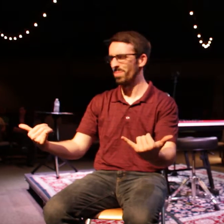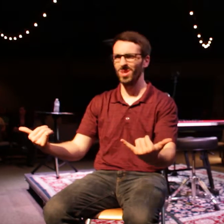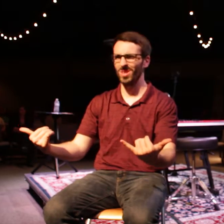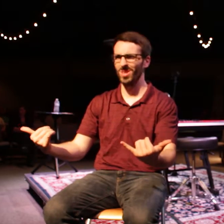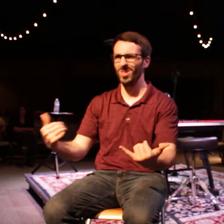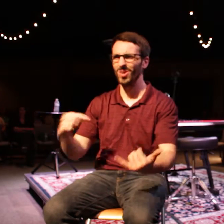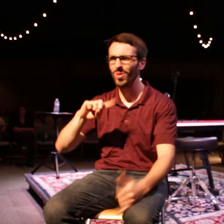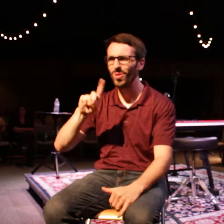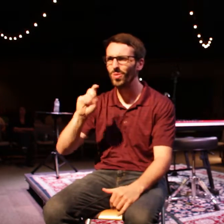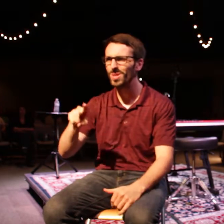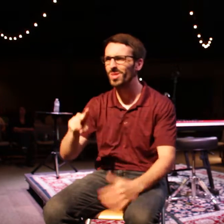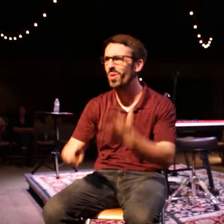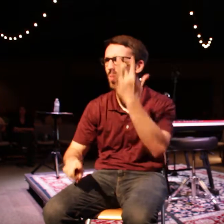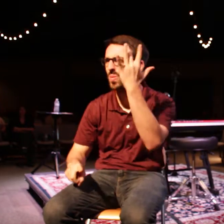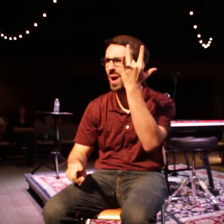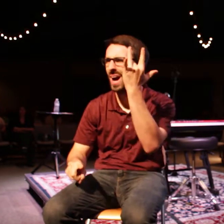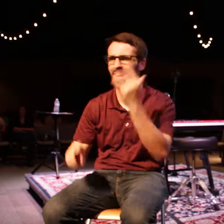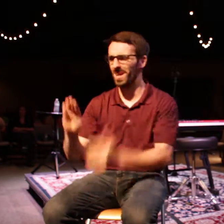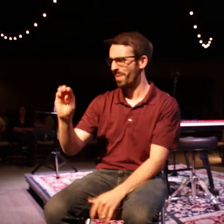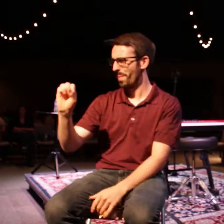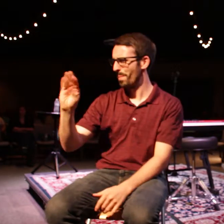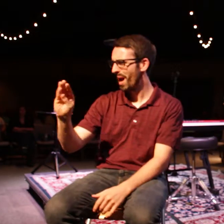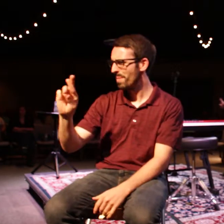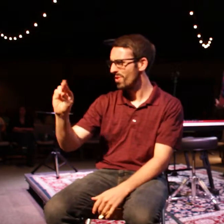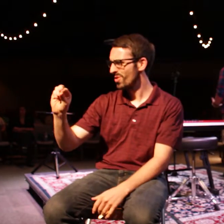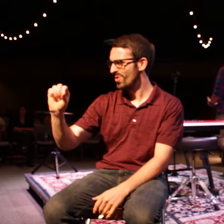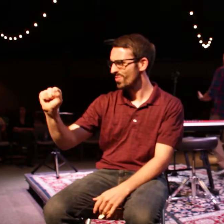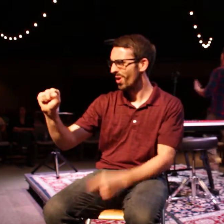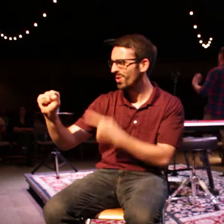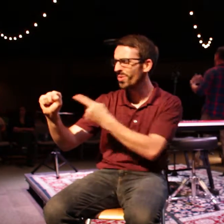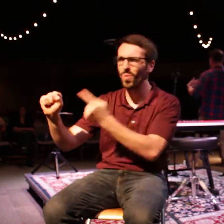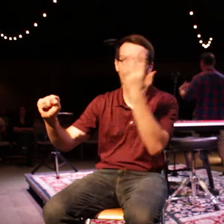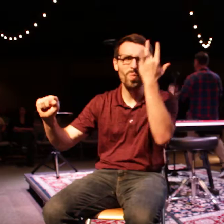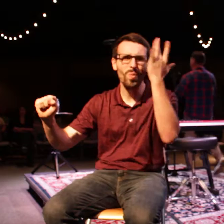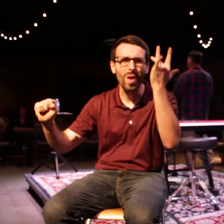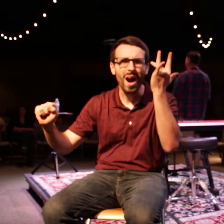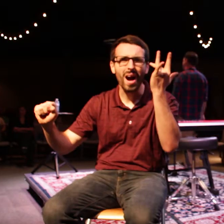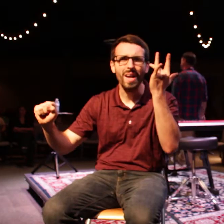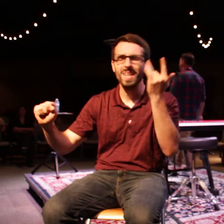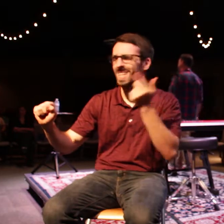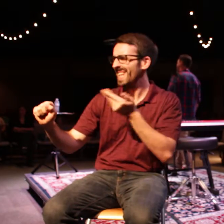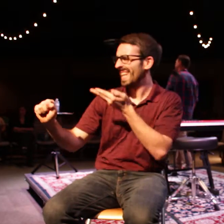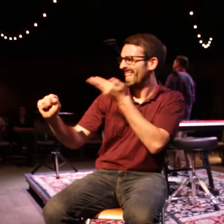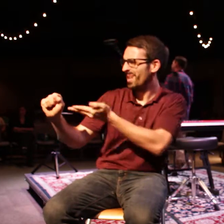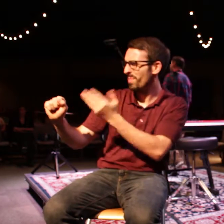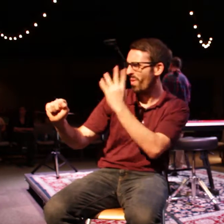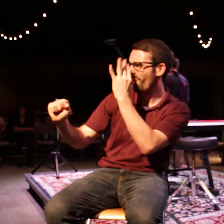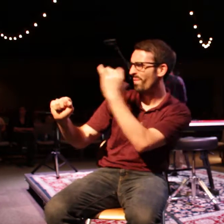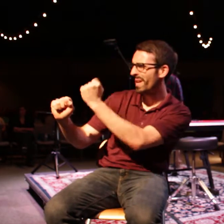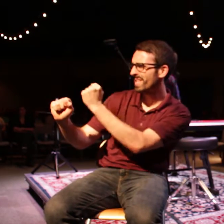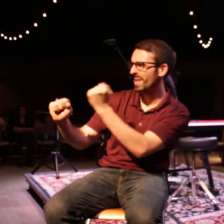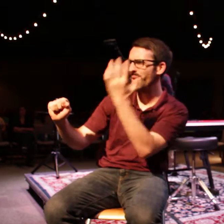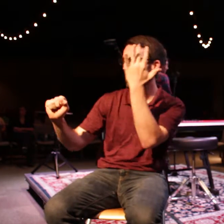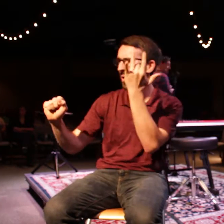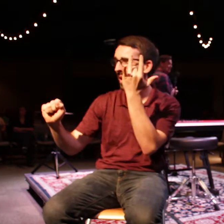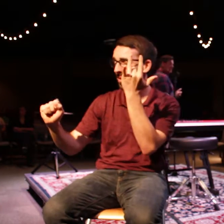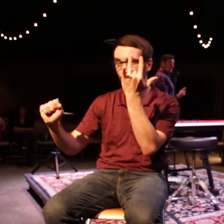Why this guy? What in the world is it about him that makes us so fascinated? I have a theory. You want to hear my theory?